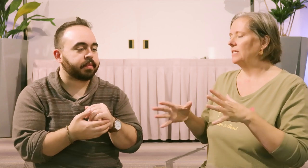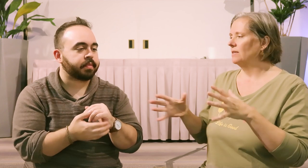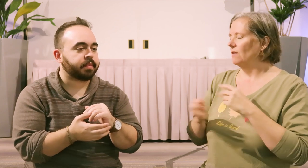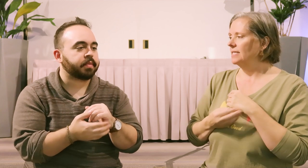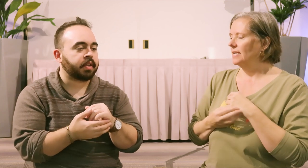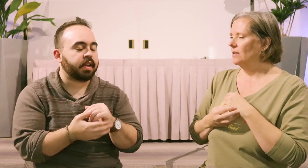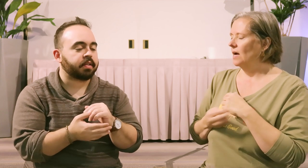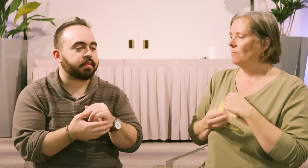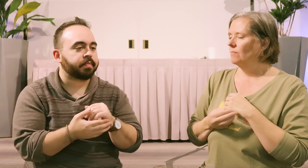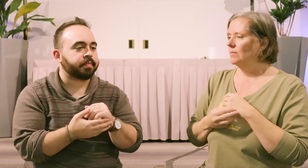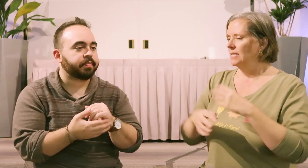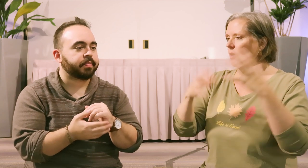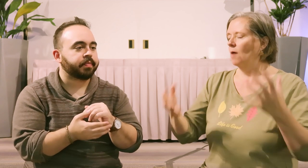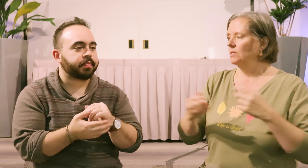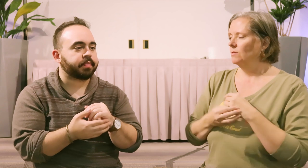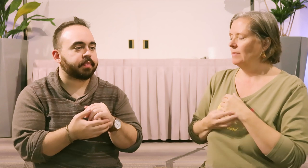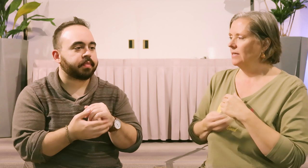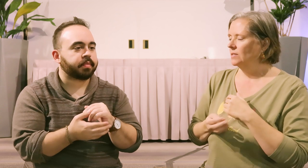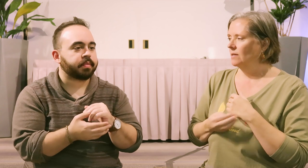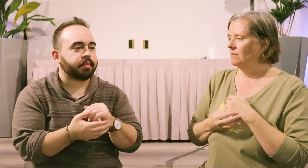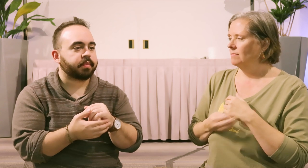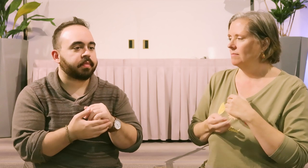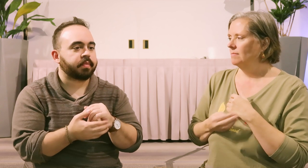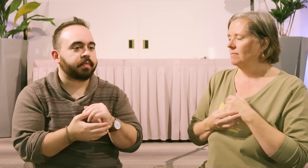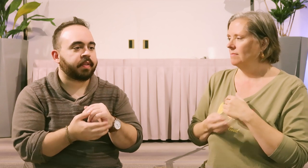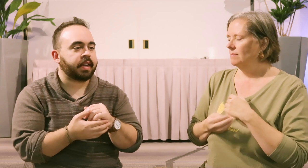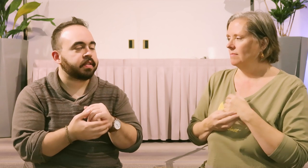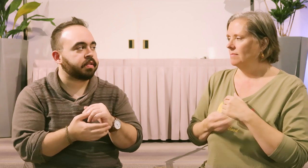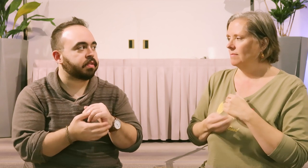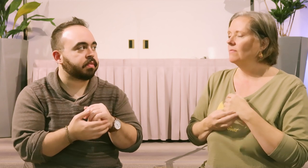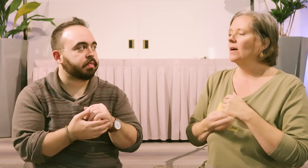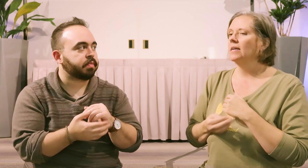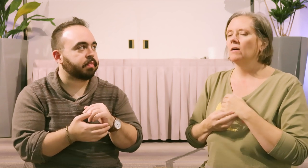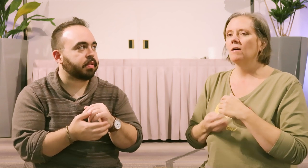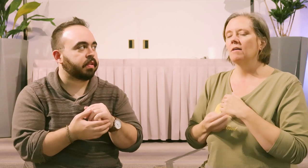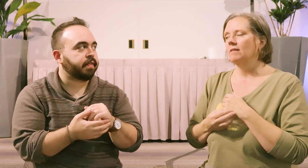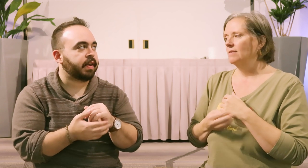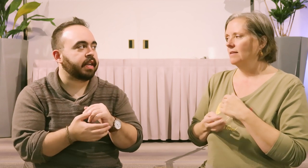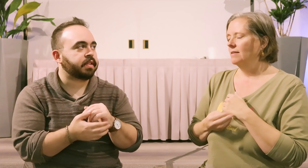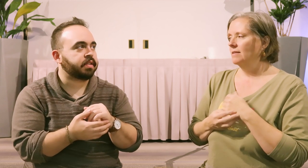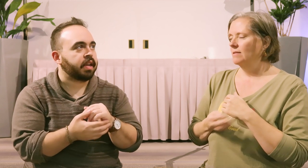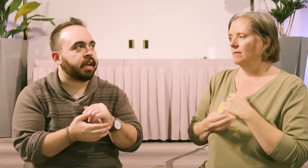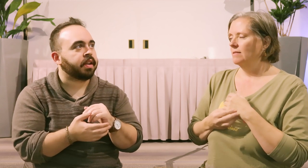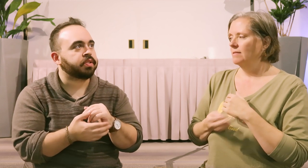the details obviously. Is there an obstacle to meeting your son? Finances. Fin... Oh. Finances and